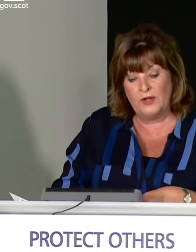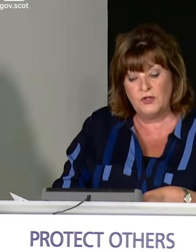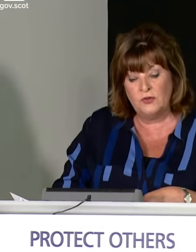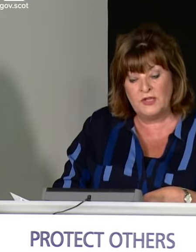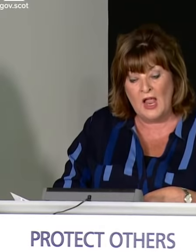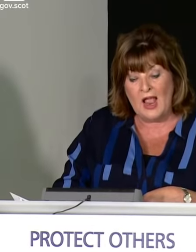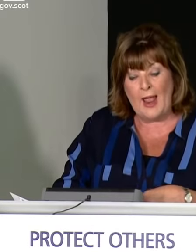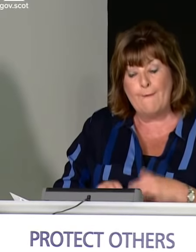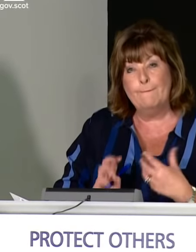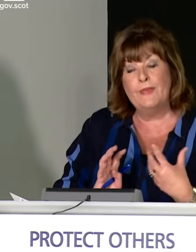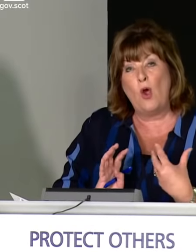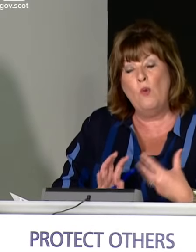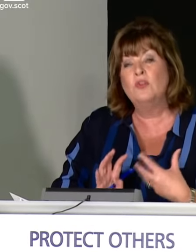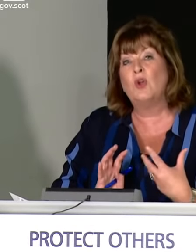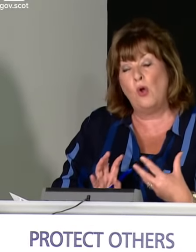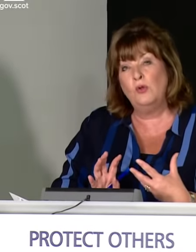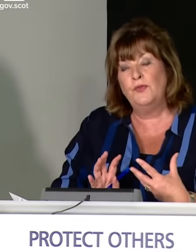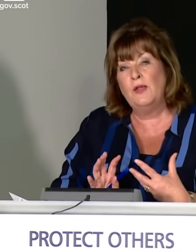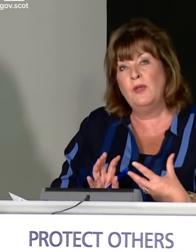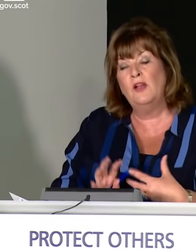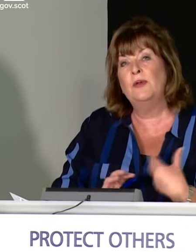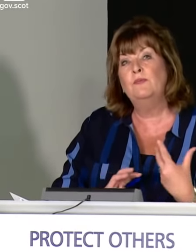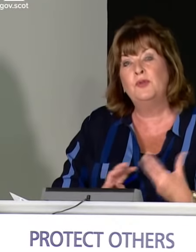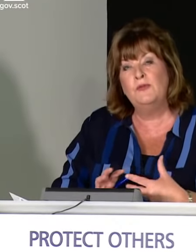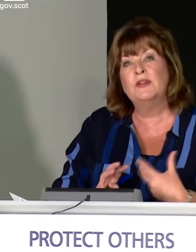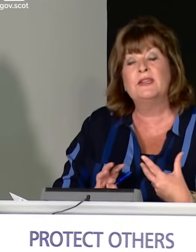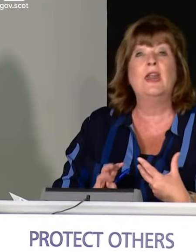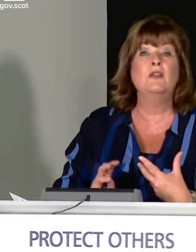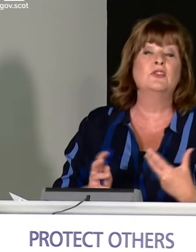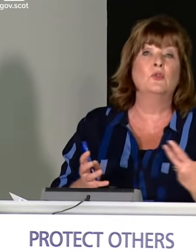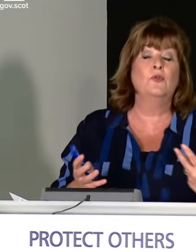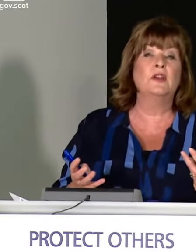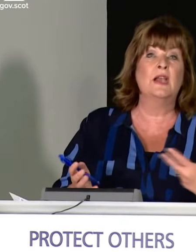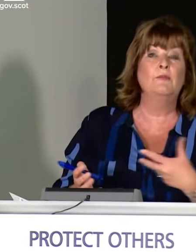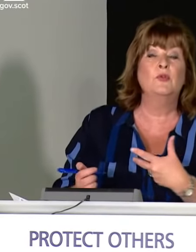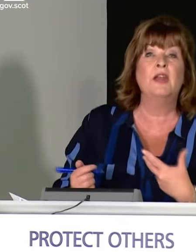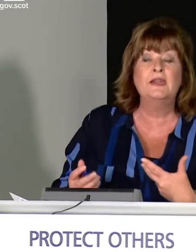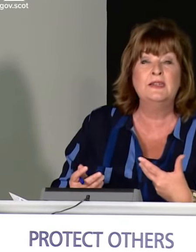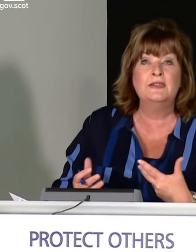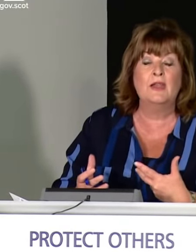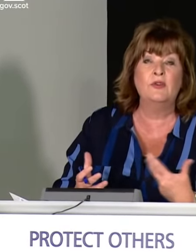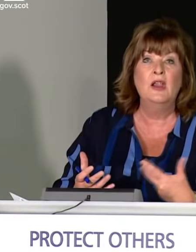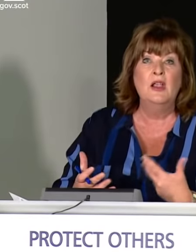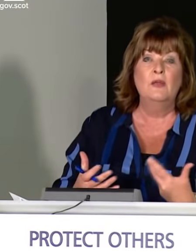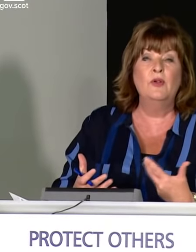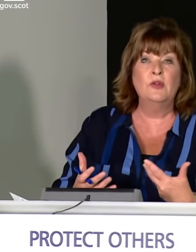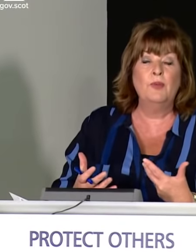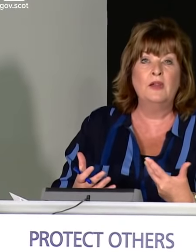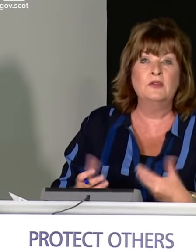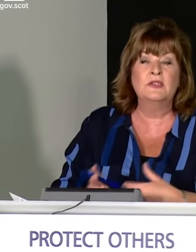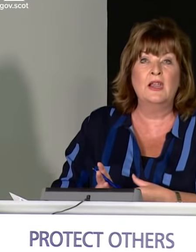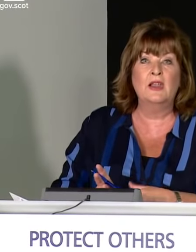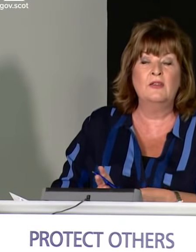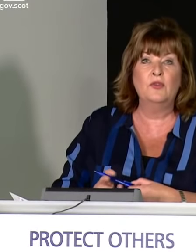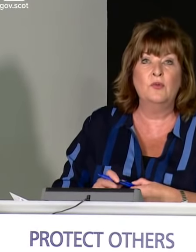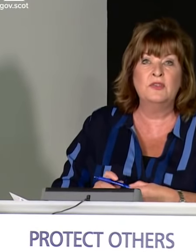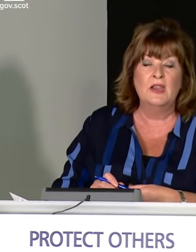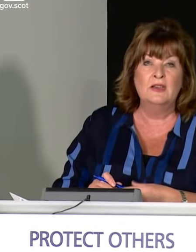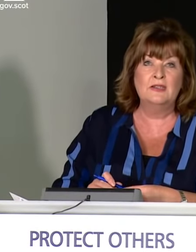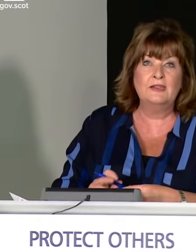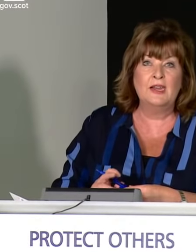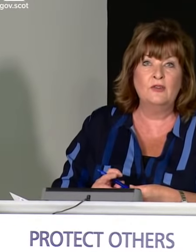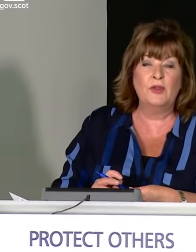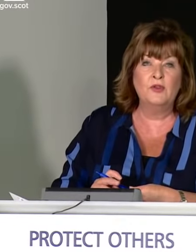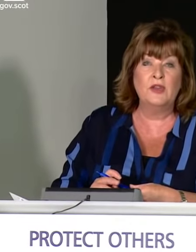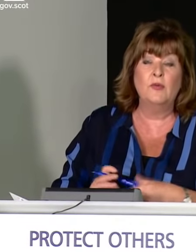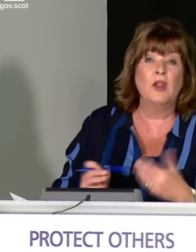consequentials. Almost all of them have been previously announced. So for example, the £97 million that was